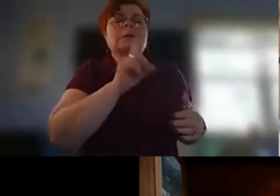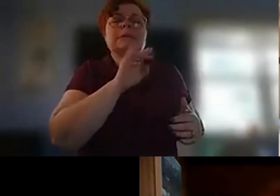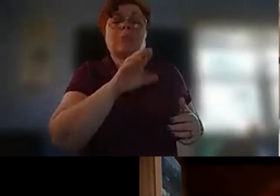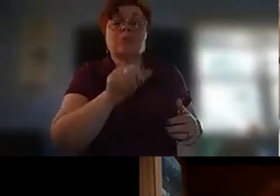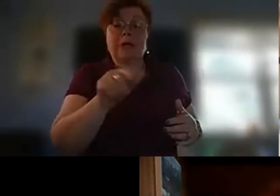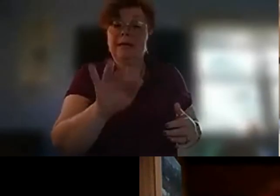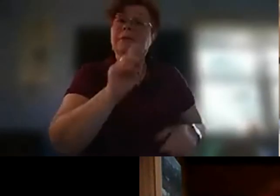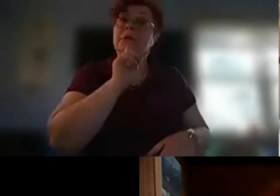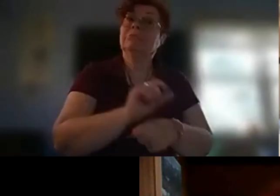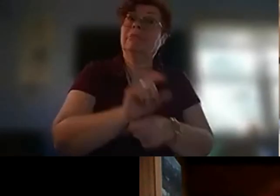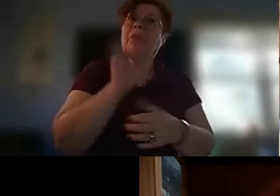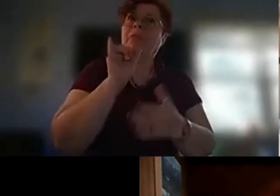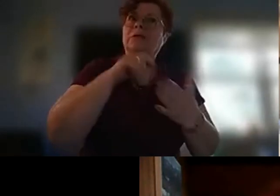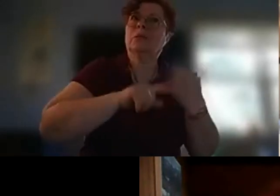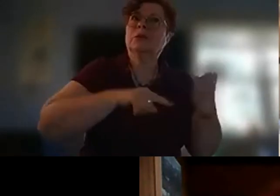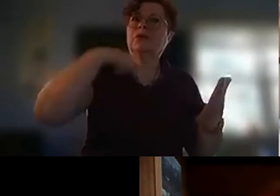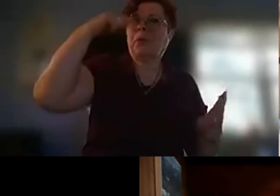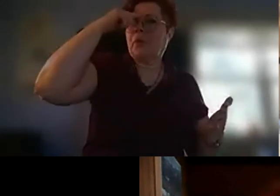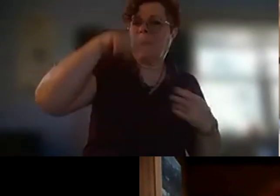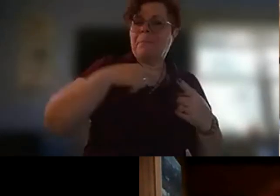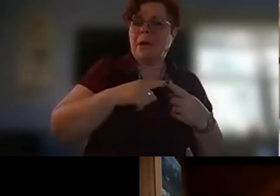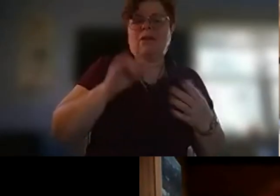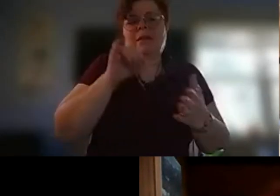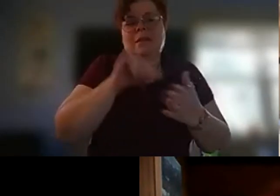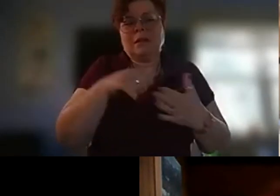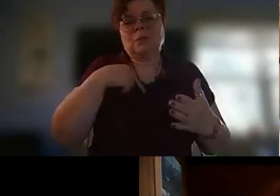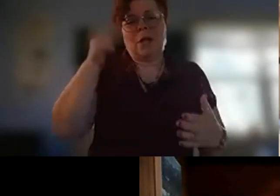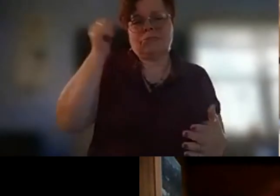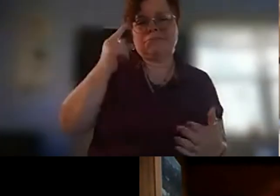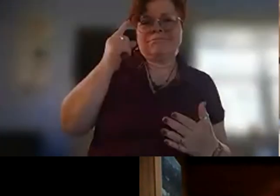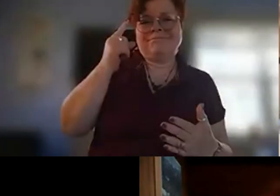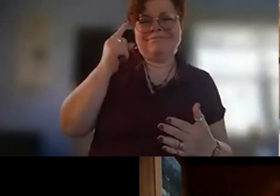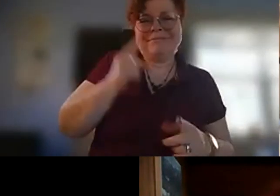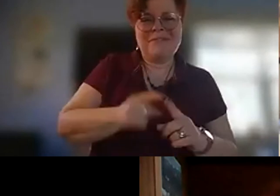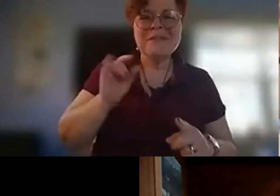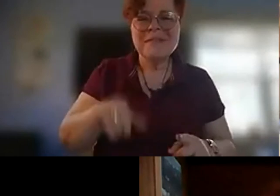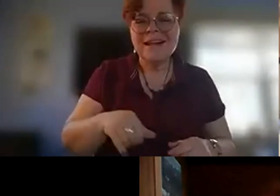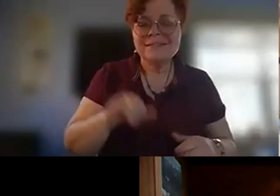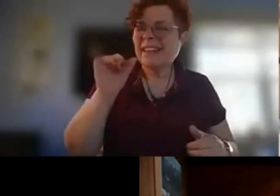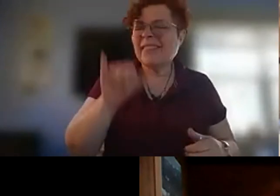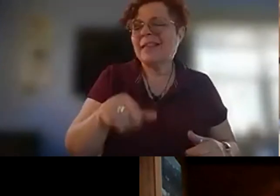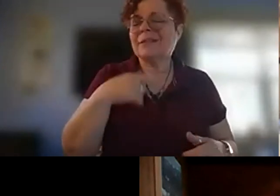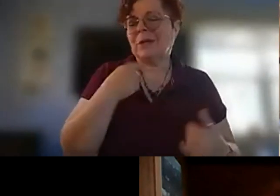but that's what i took away from it and so that's that's what i have to say about that poem